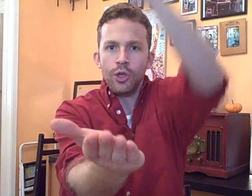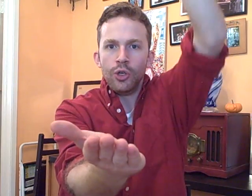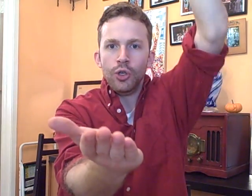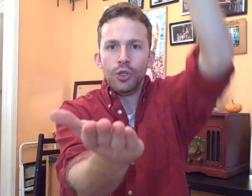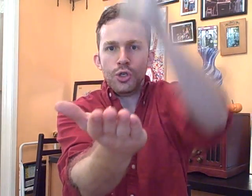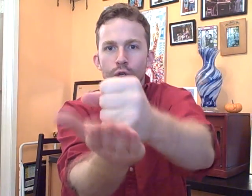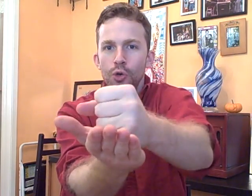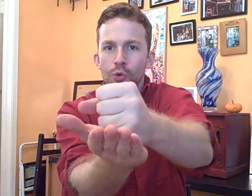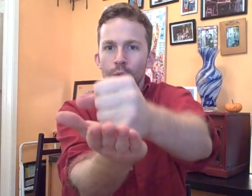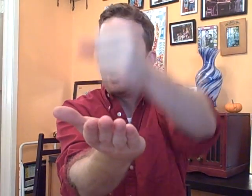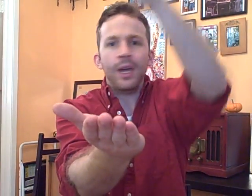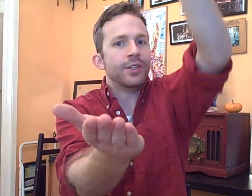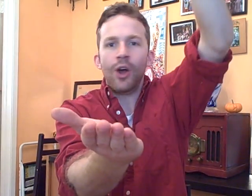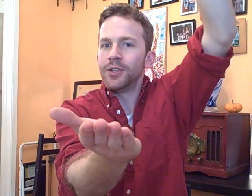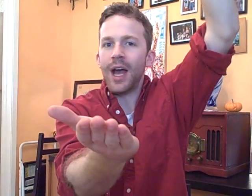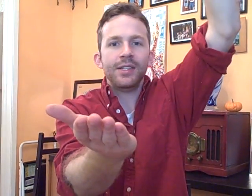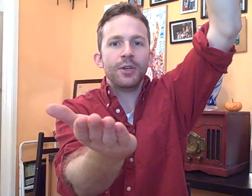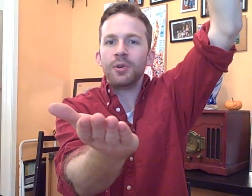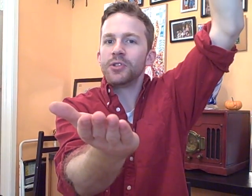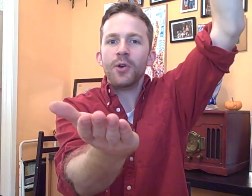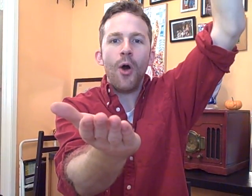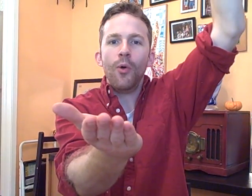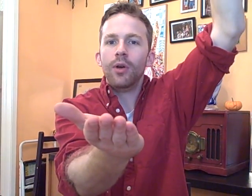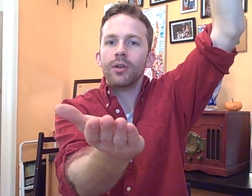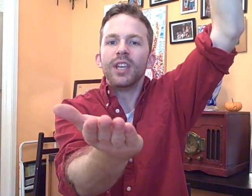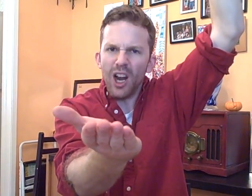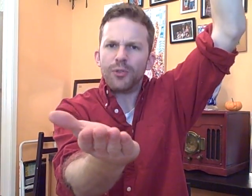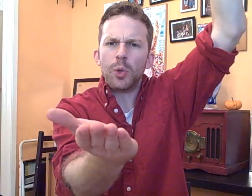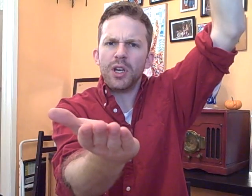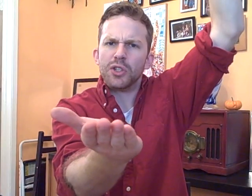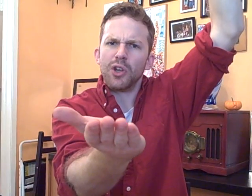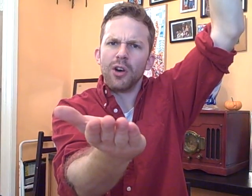two, it's all tied zero to zero. Get off to a good start.